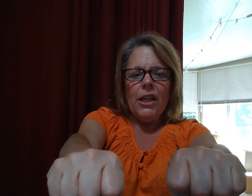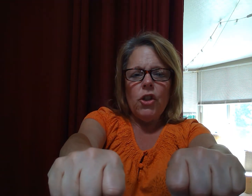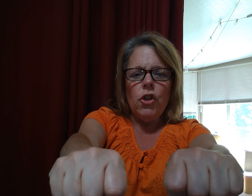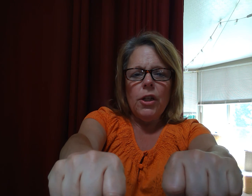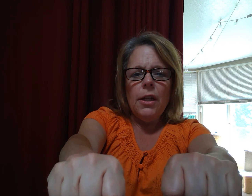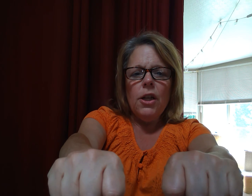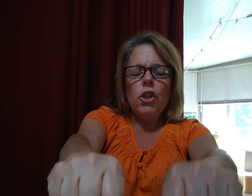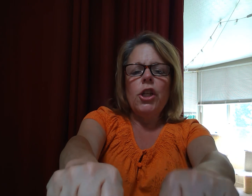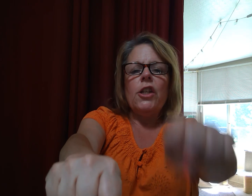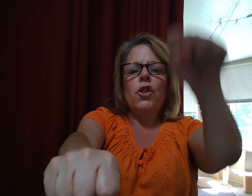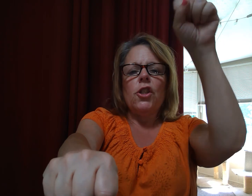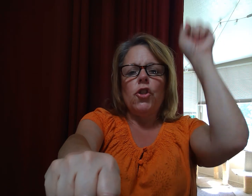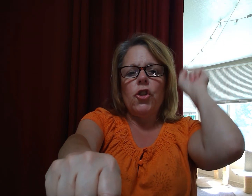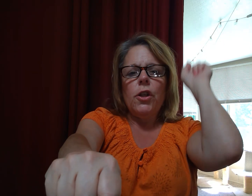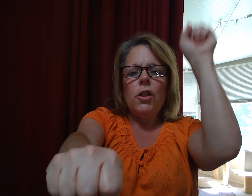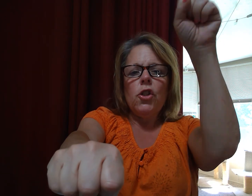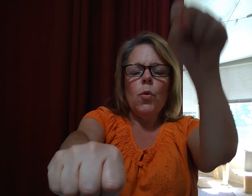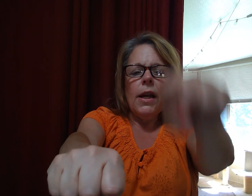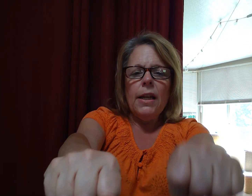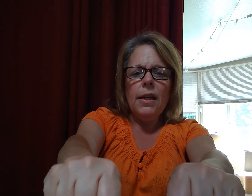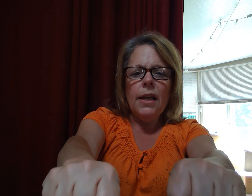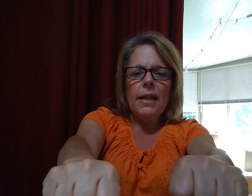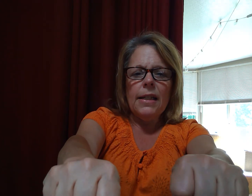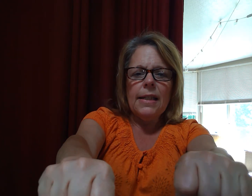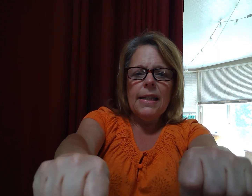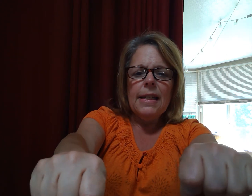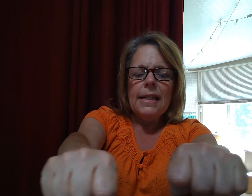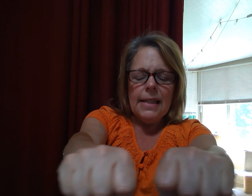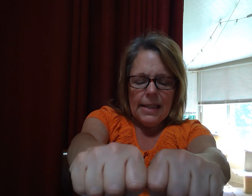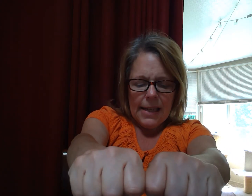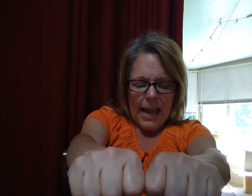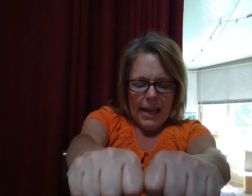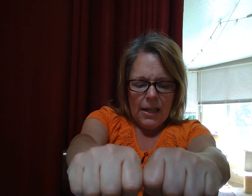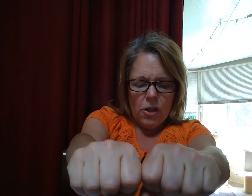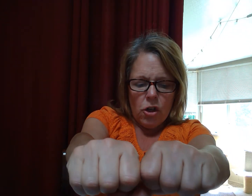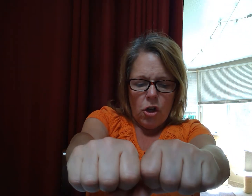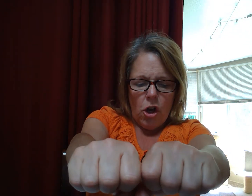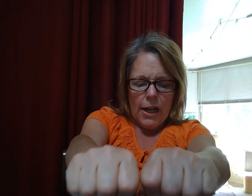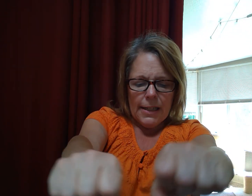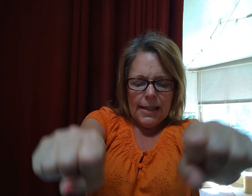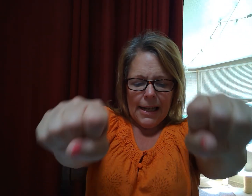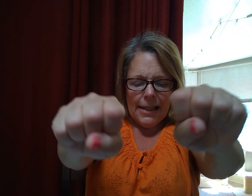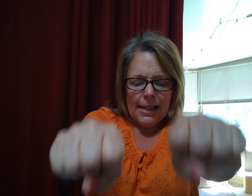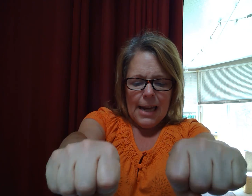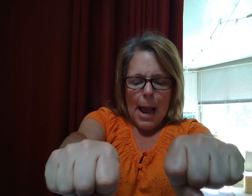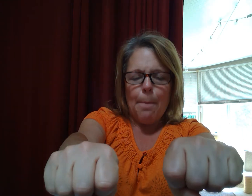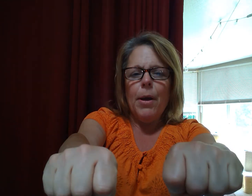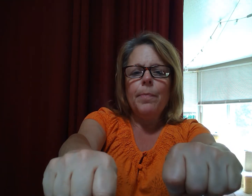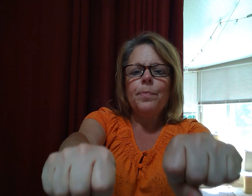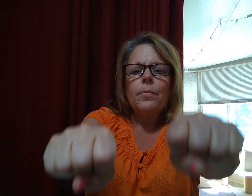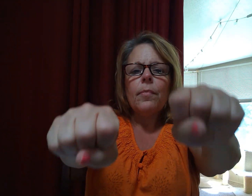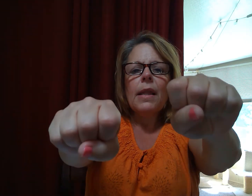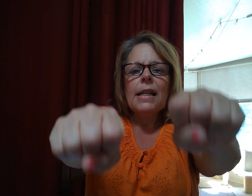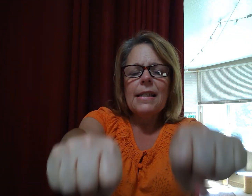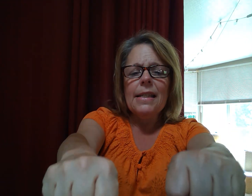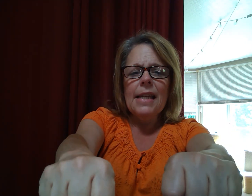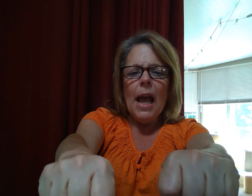Good. Change the g to n and it's stain. Good. Say snap. Snap.